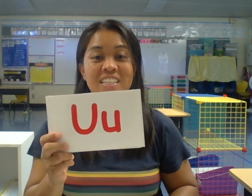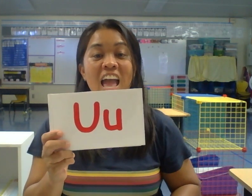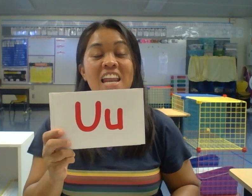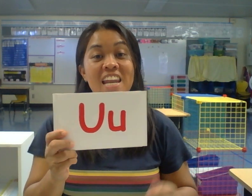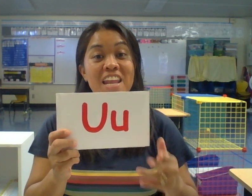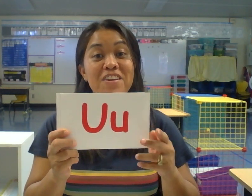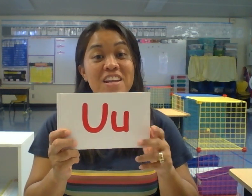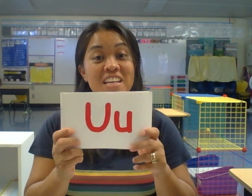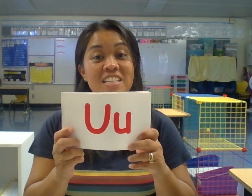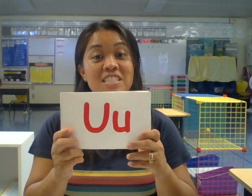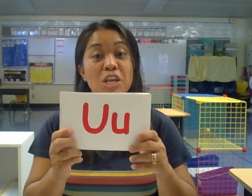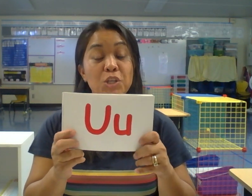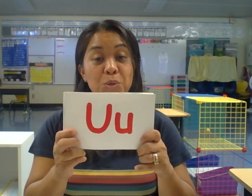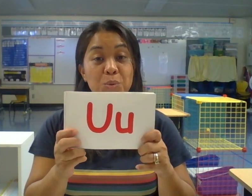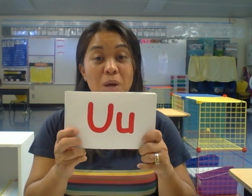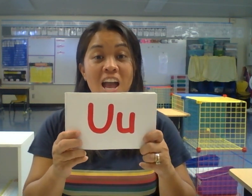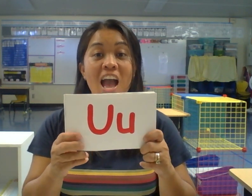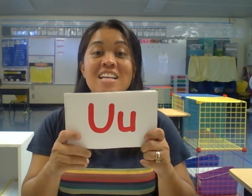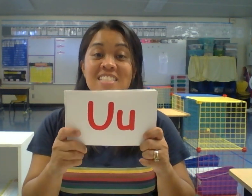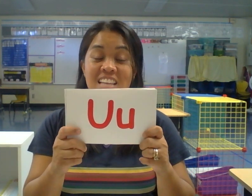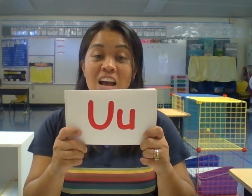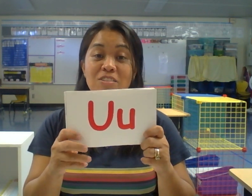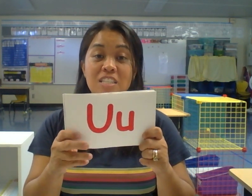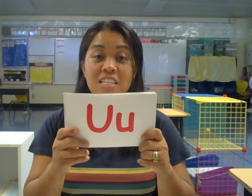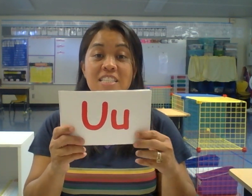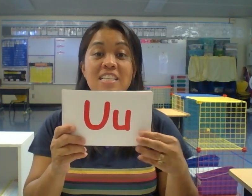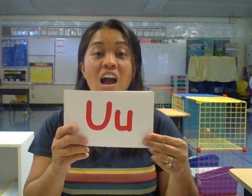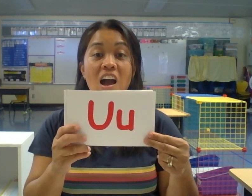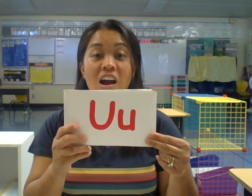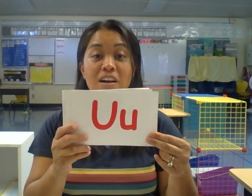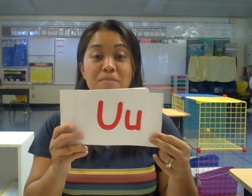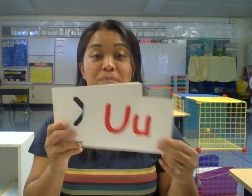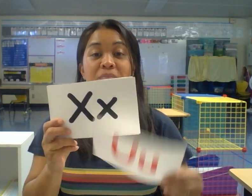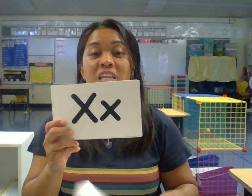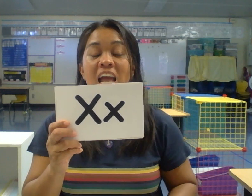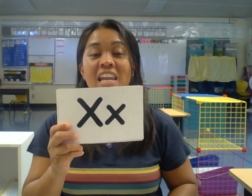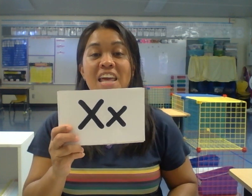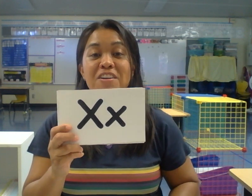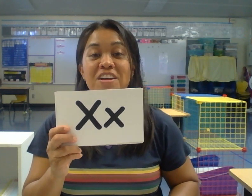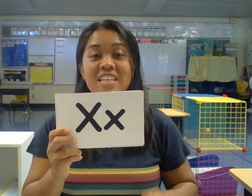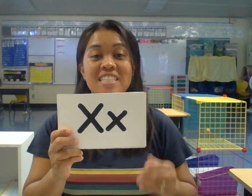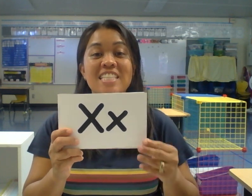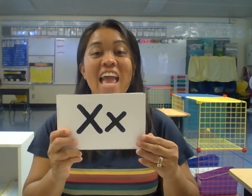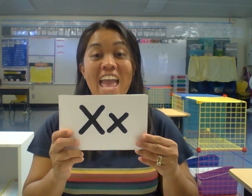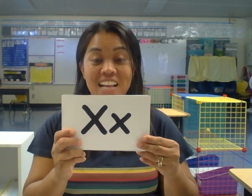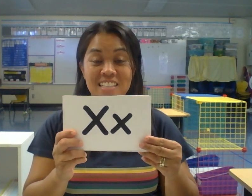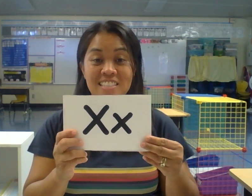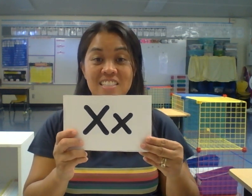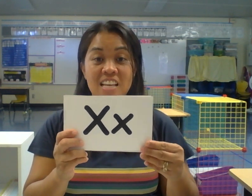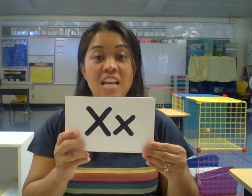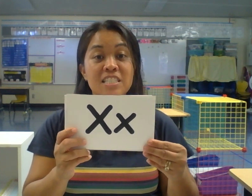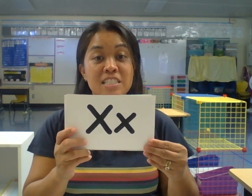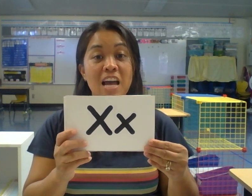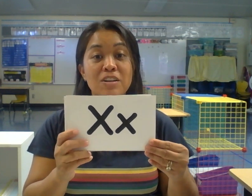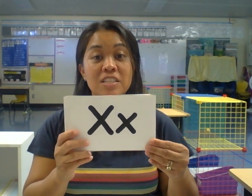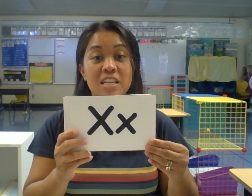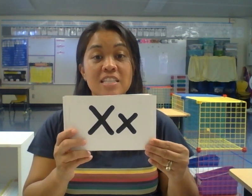Letter is U. Sound is U. Letter is X. Sound is